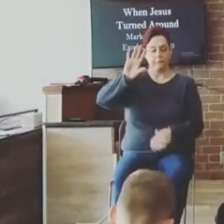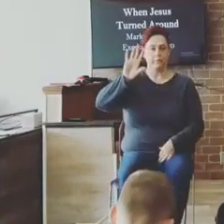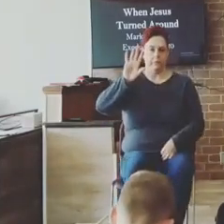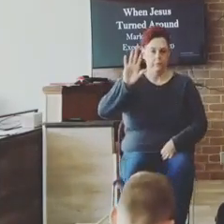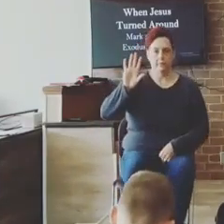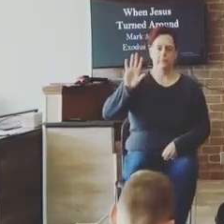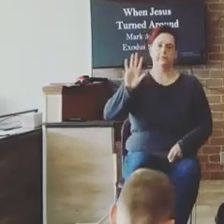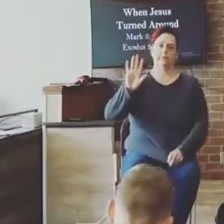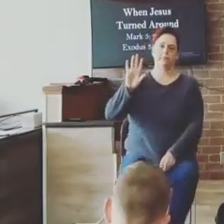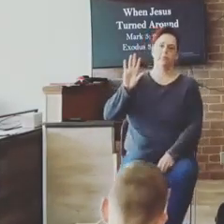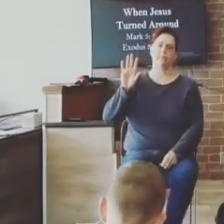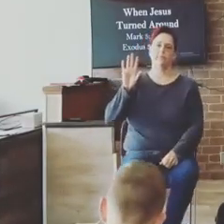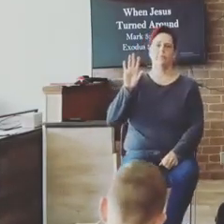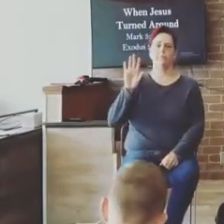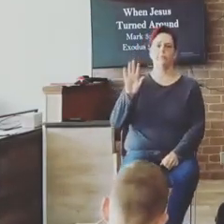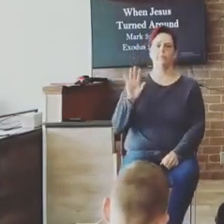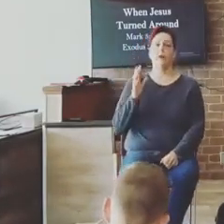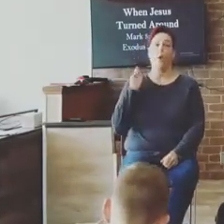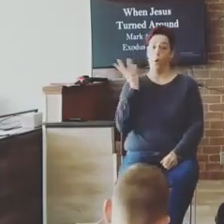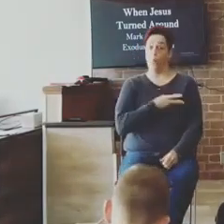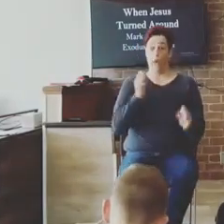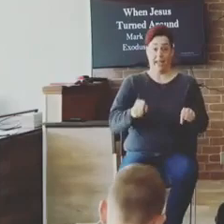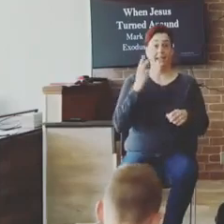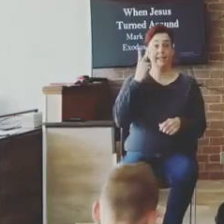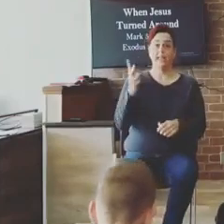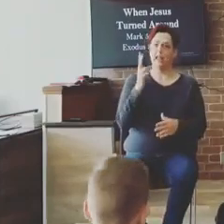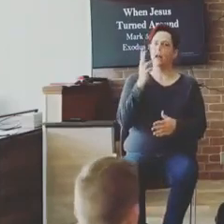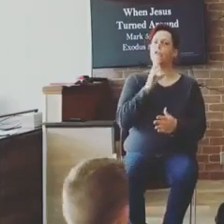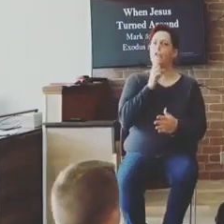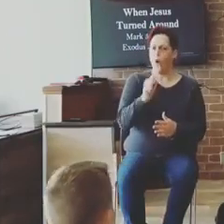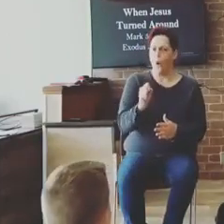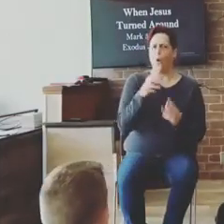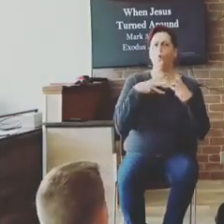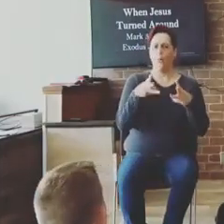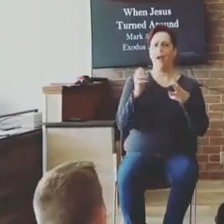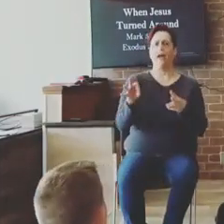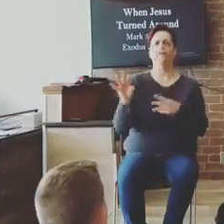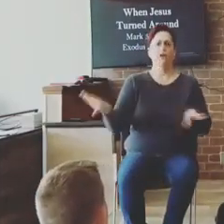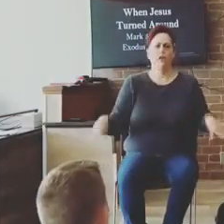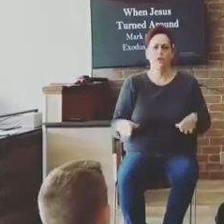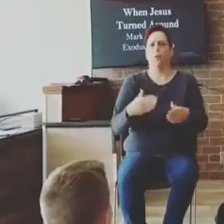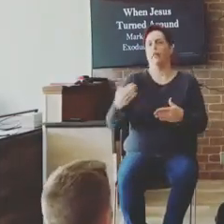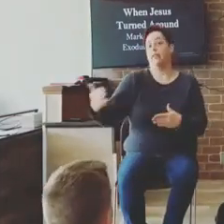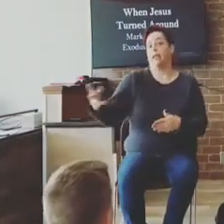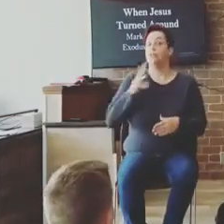So we can see that the old way of relating, old way of doing things was through the law.